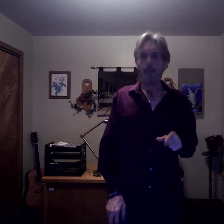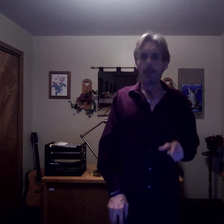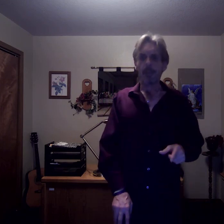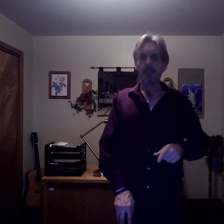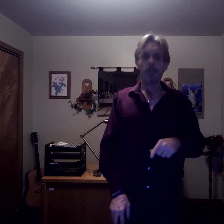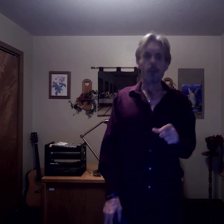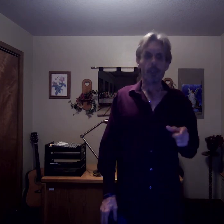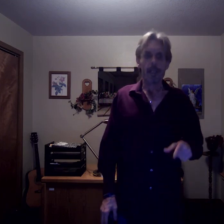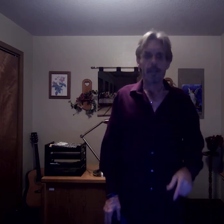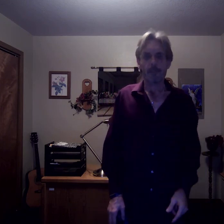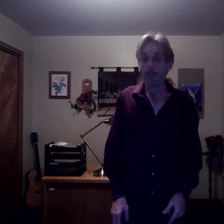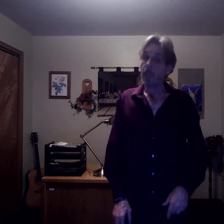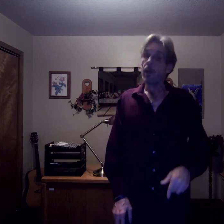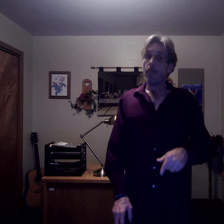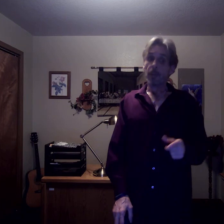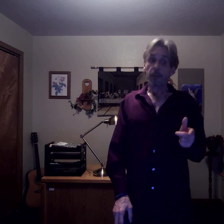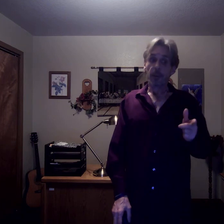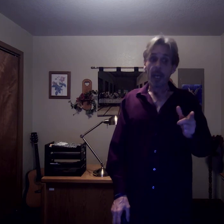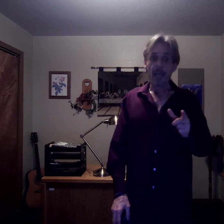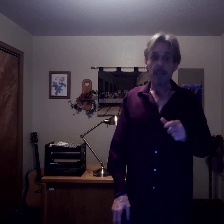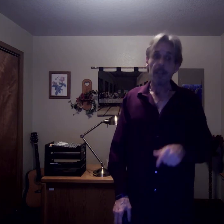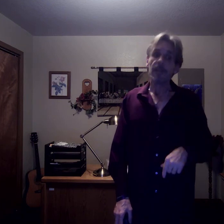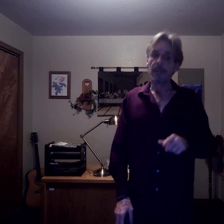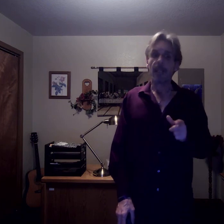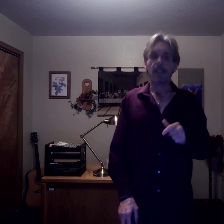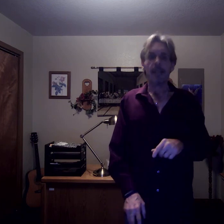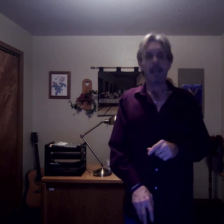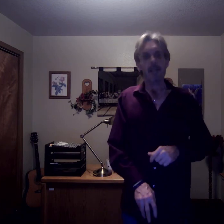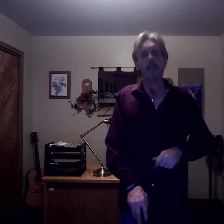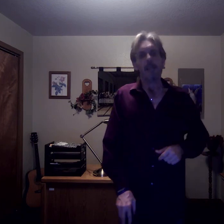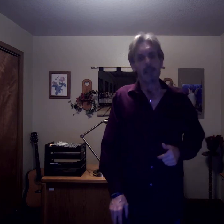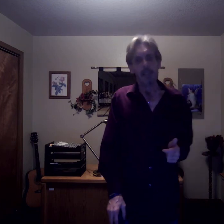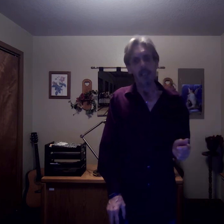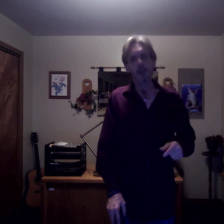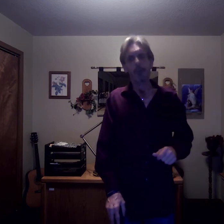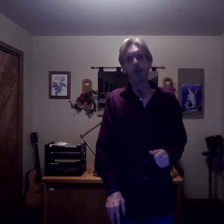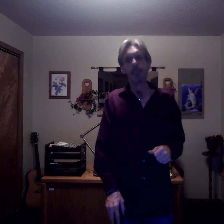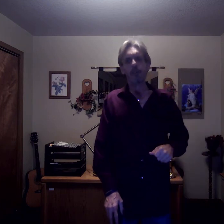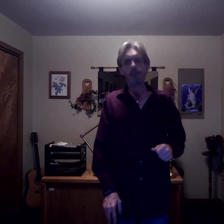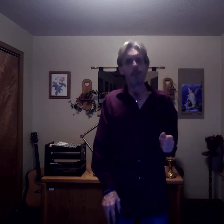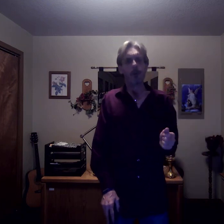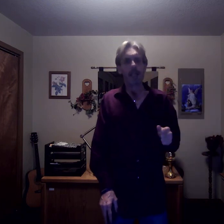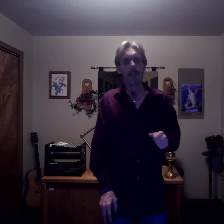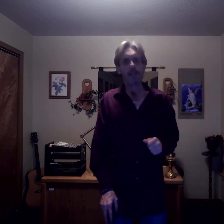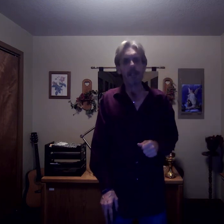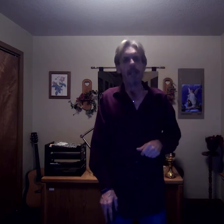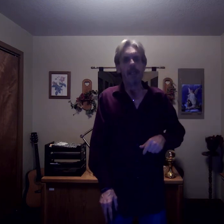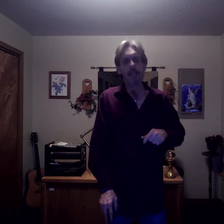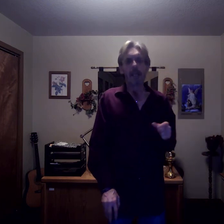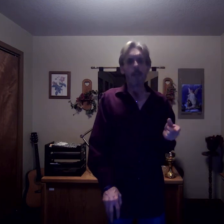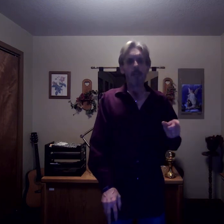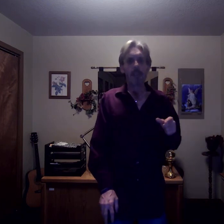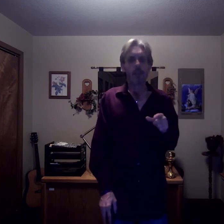ability to create. Mr. Todd stated that the connection between years of practice and competition